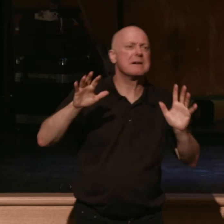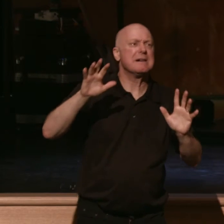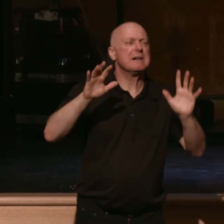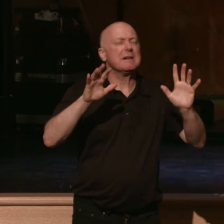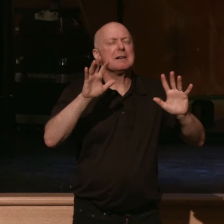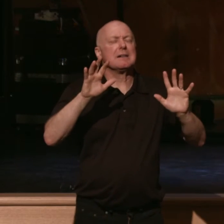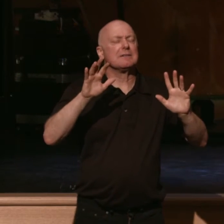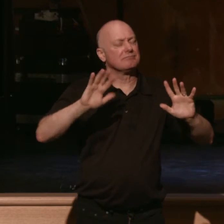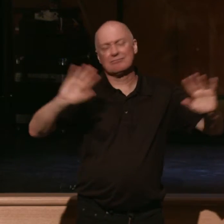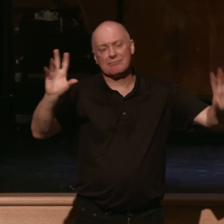No.